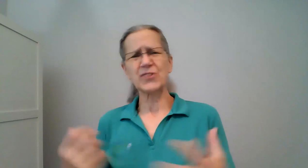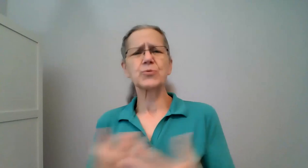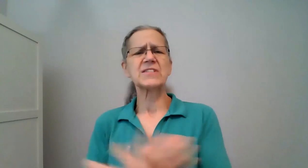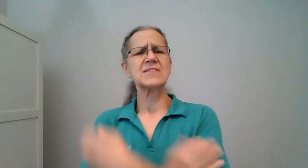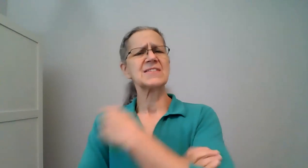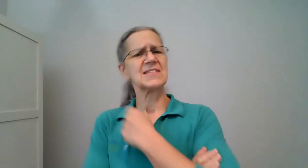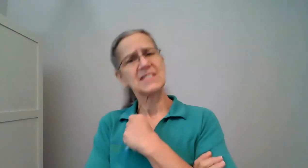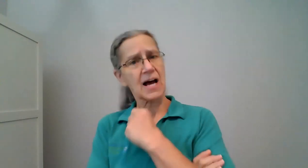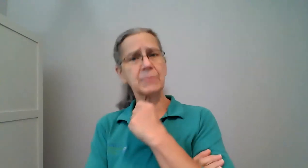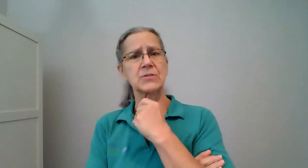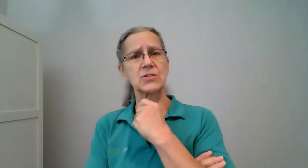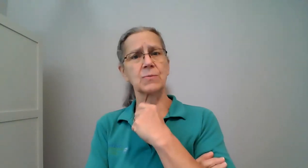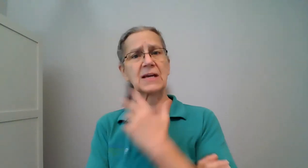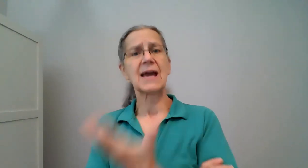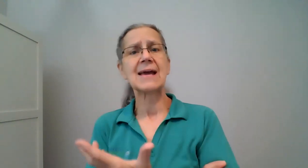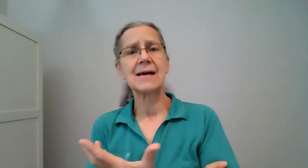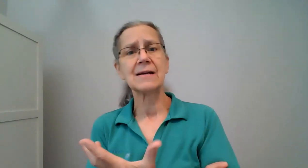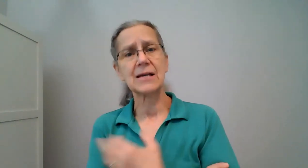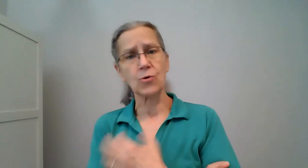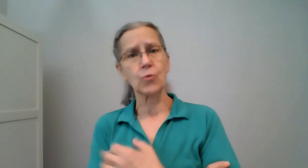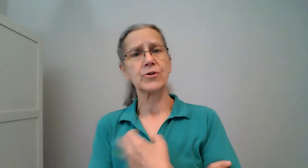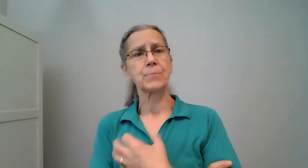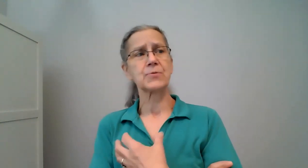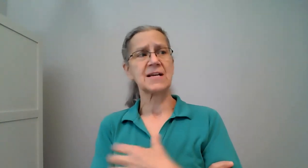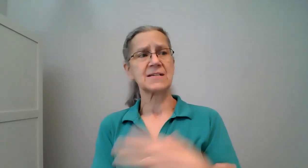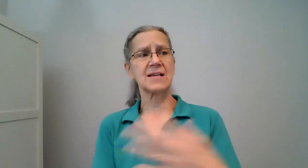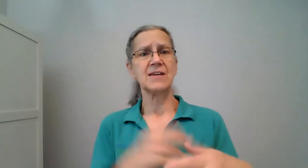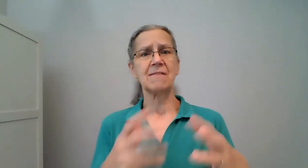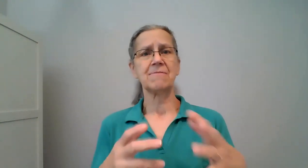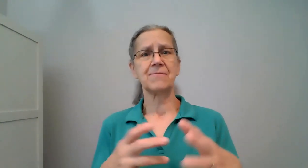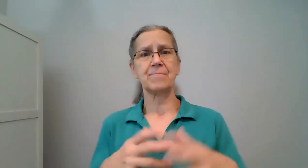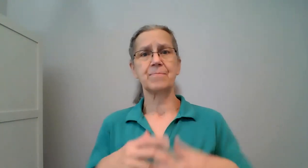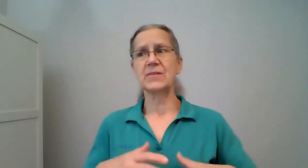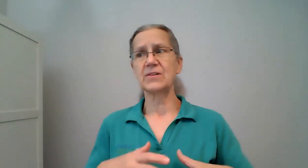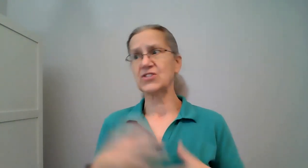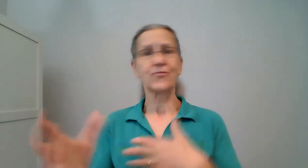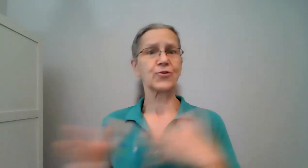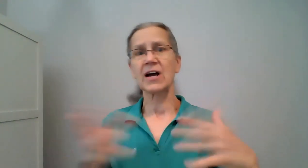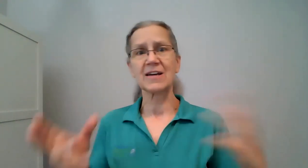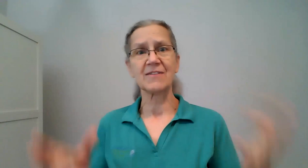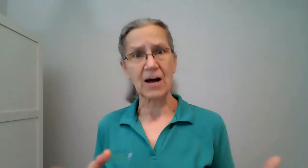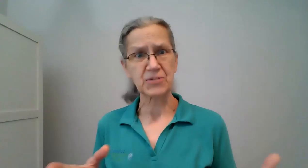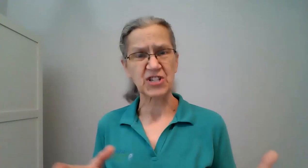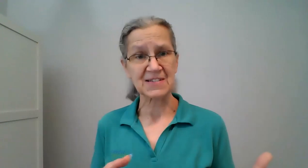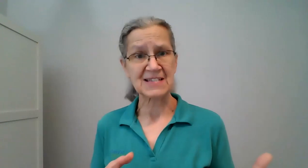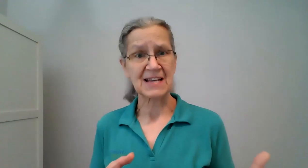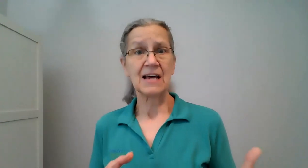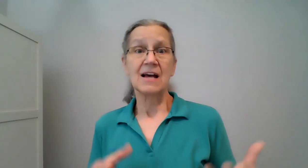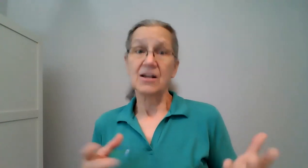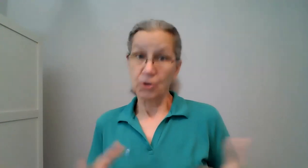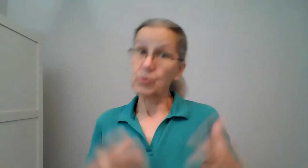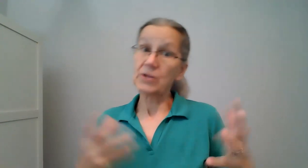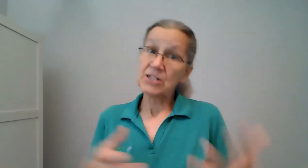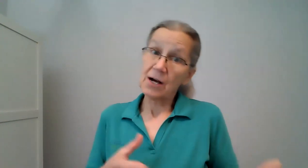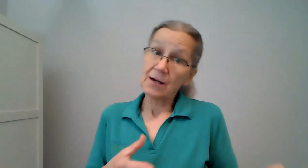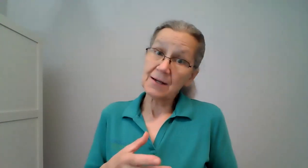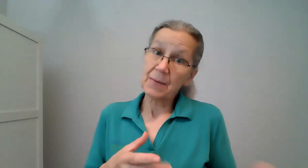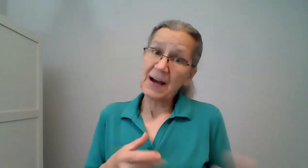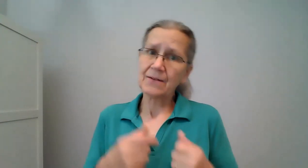of the reasons is it's time consuming and in order to present enough different kind of options you're really talking about